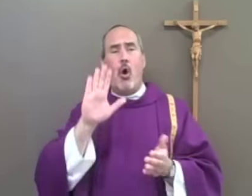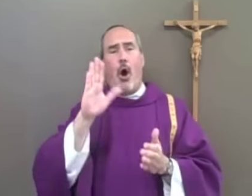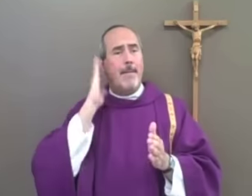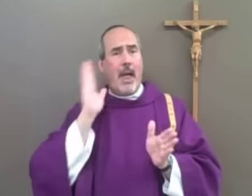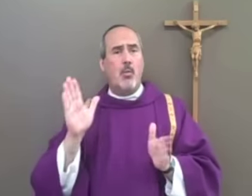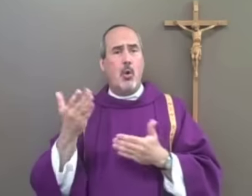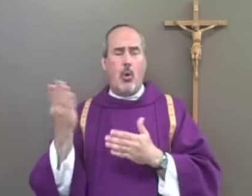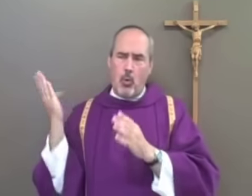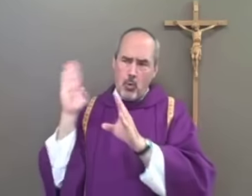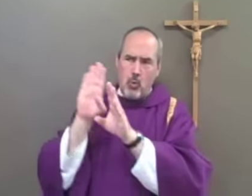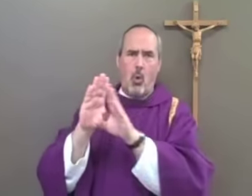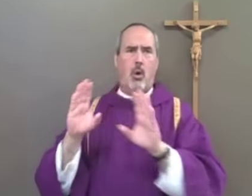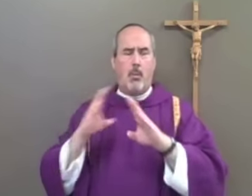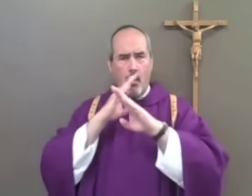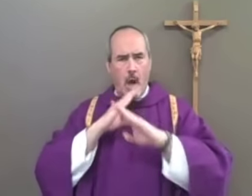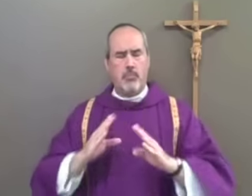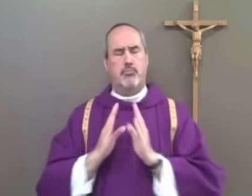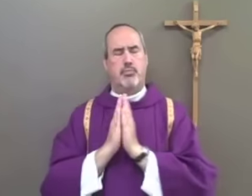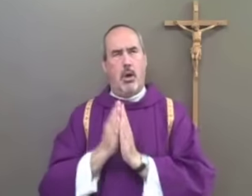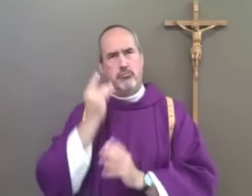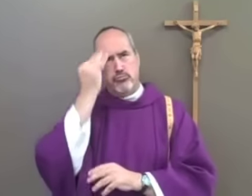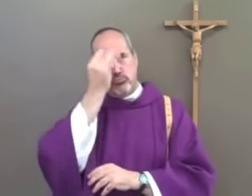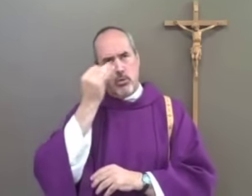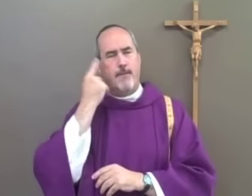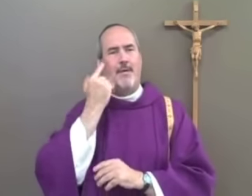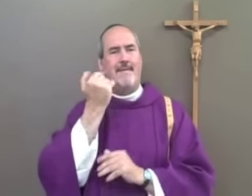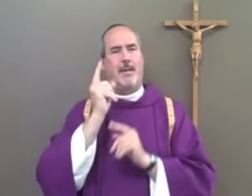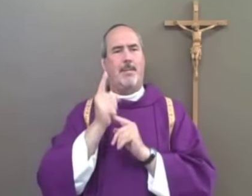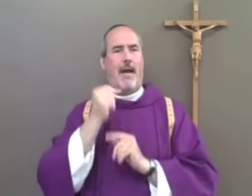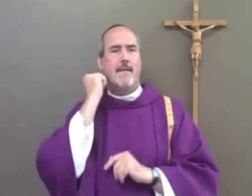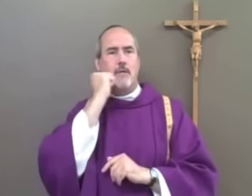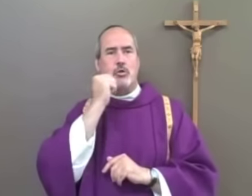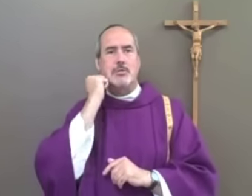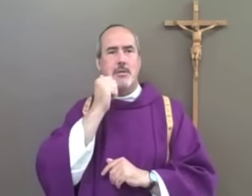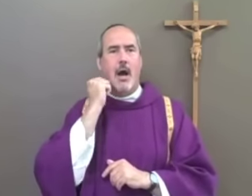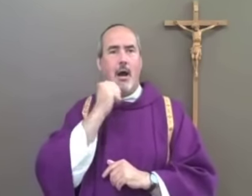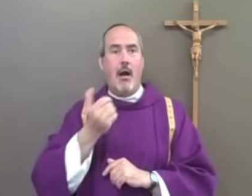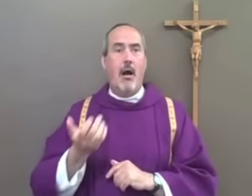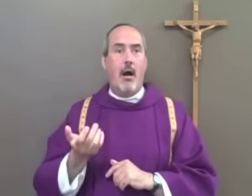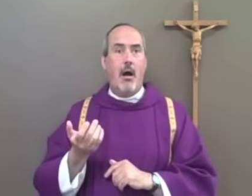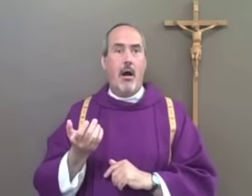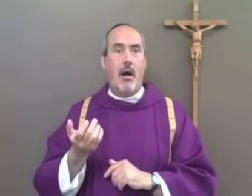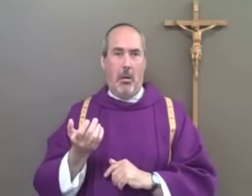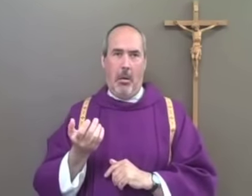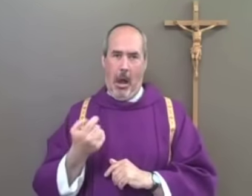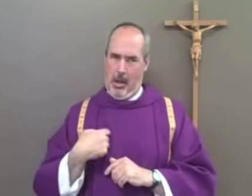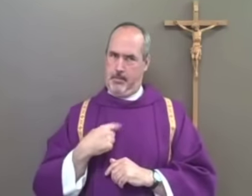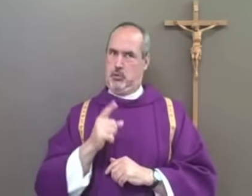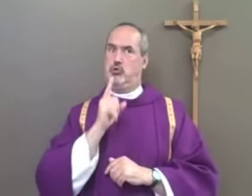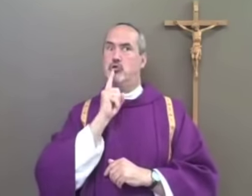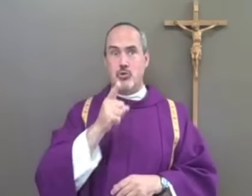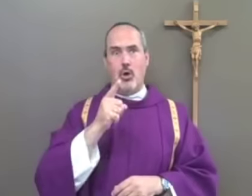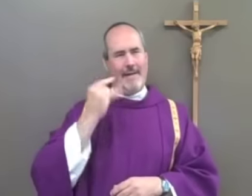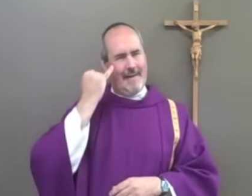Or maybe even you could go into your bedroom for some quiet time, just 15 minutes every day to think and pray.